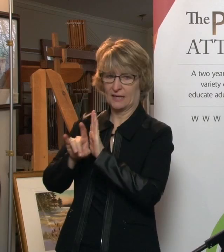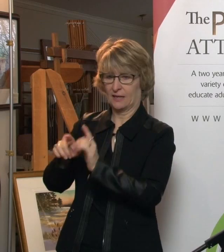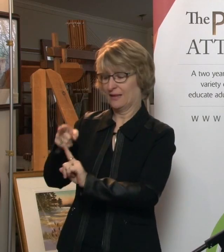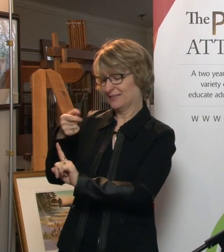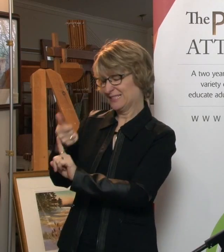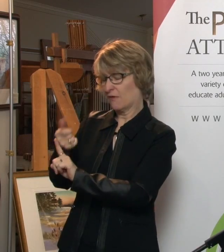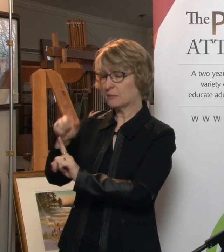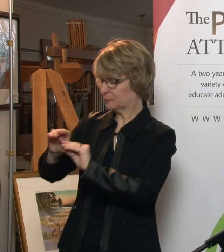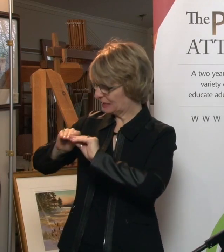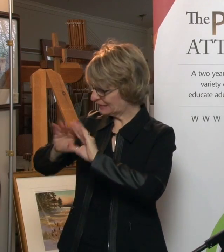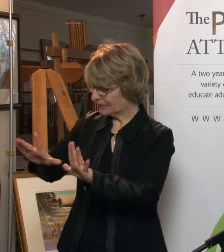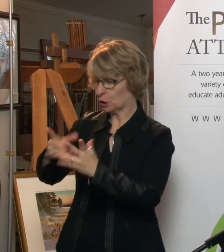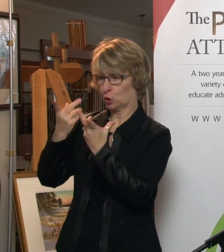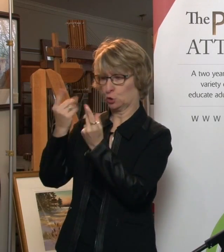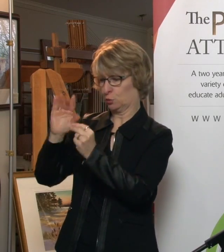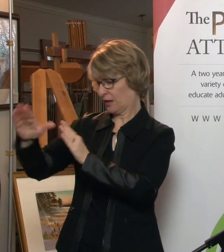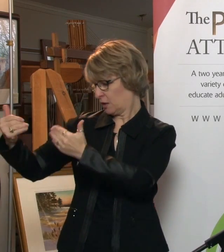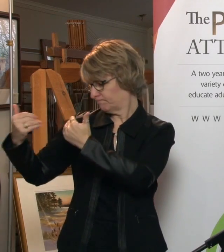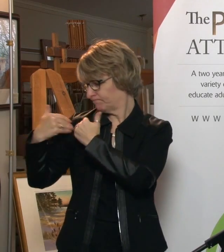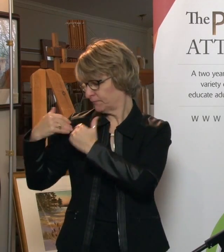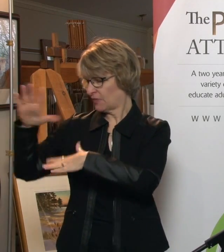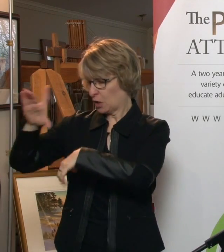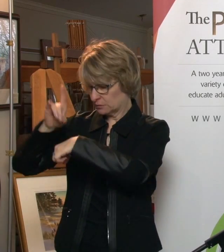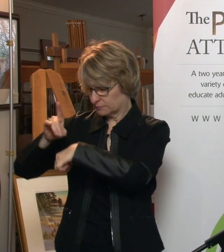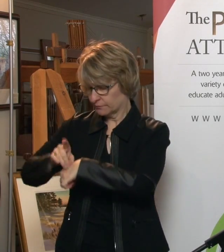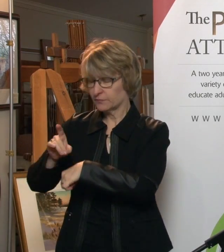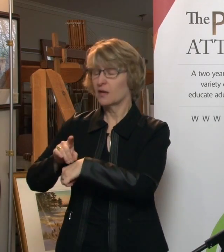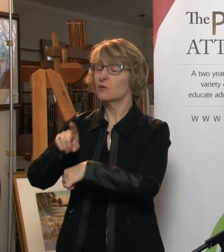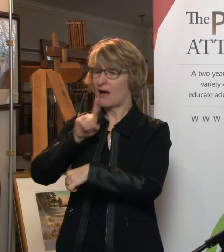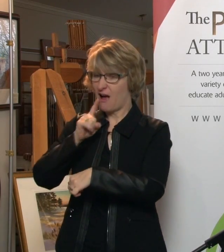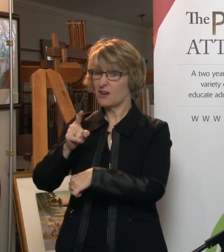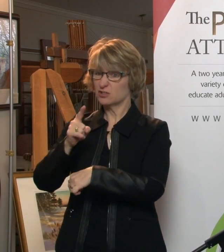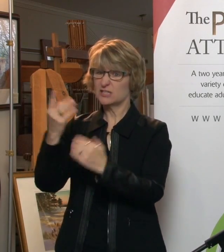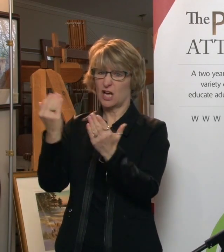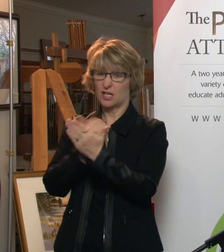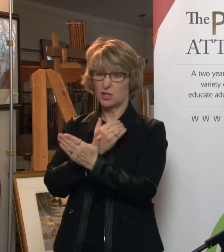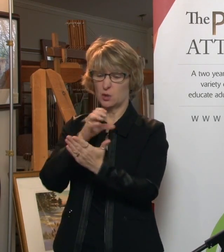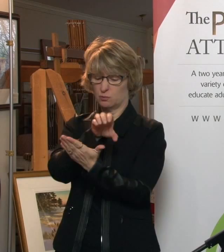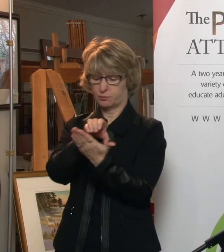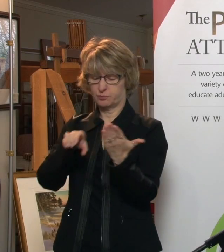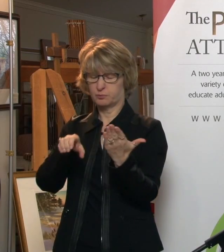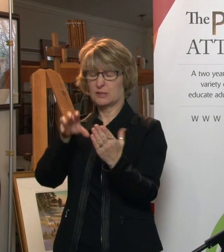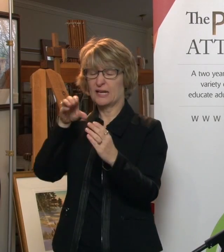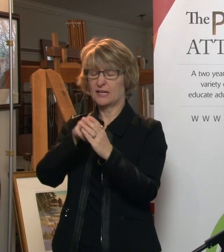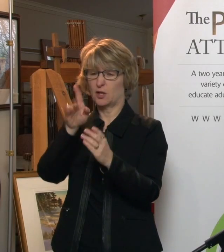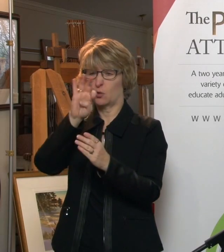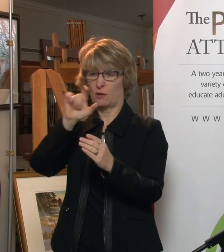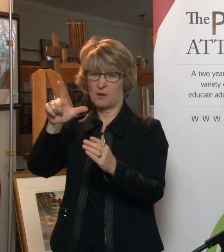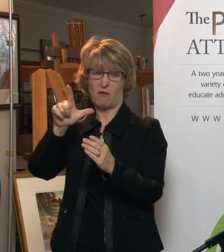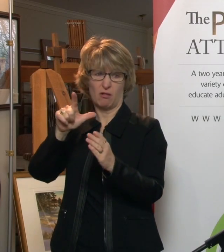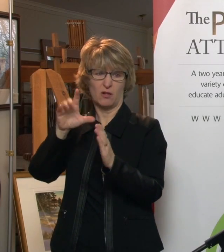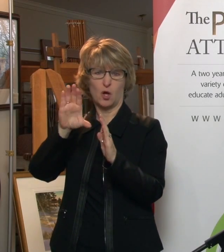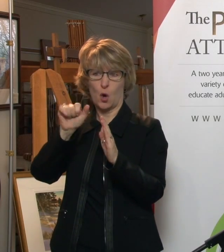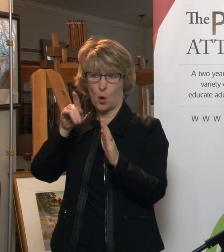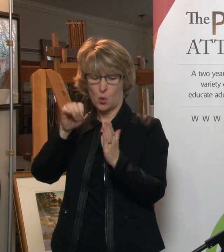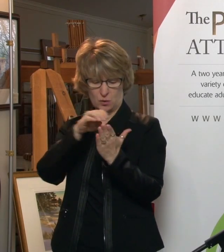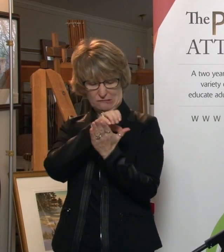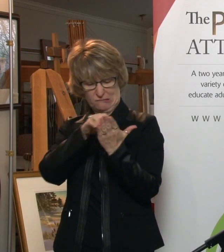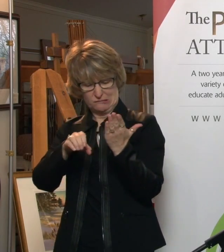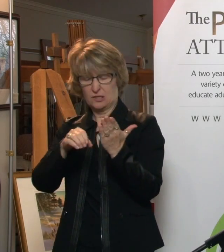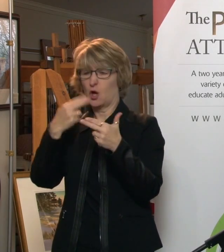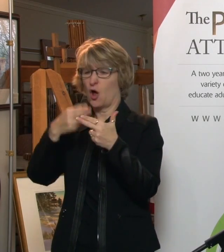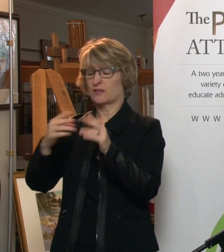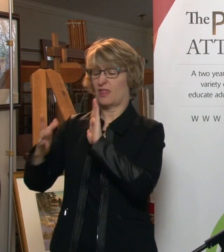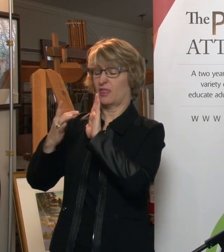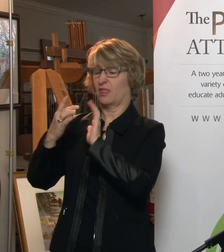do. There's actually a section of the criminal code called theft by a power of attorney. So you get your own section of the criminal code, that means there's quite a bit of action.